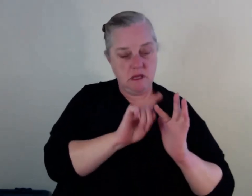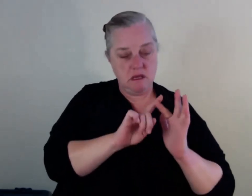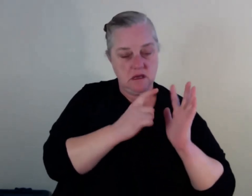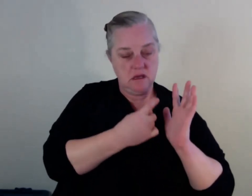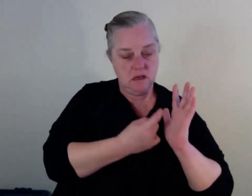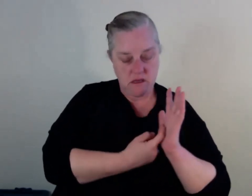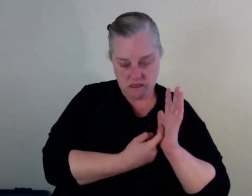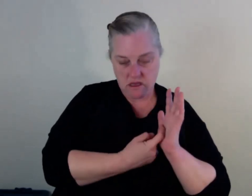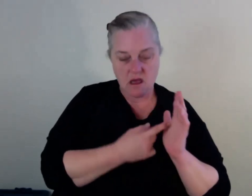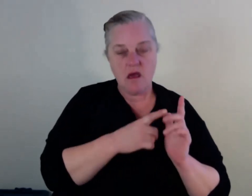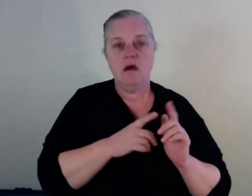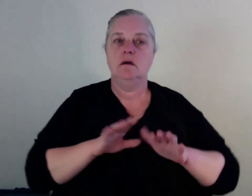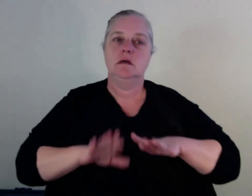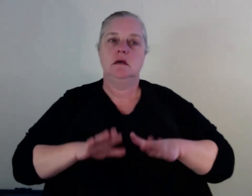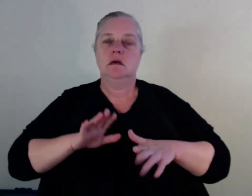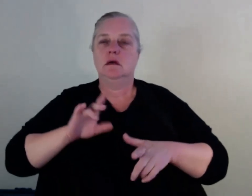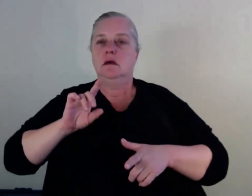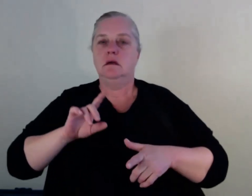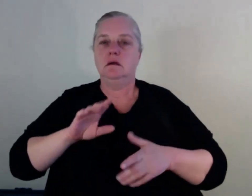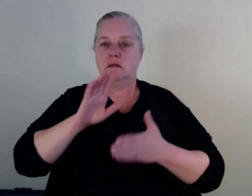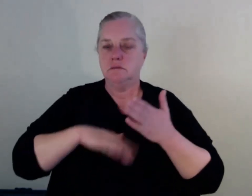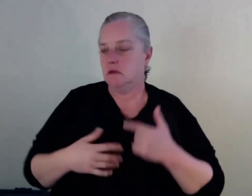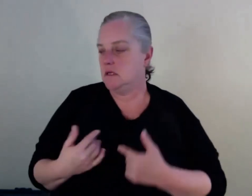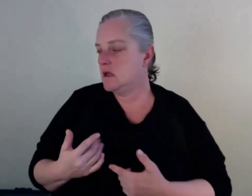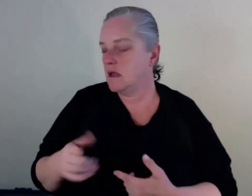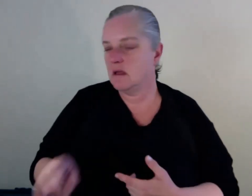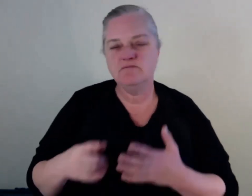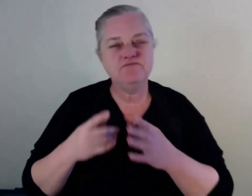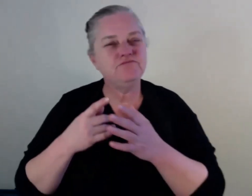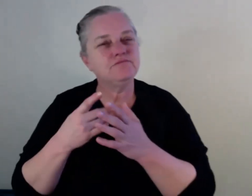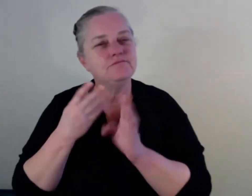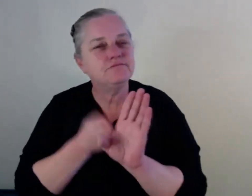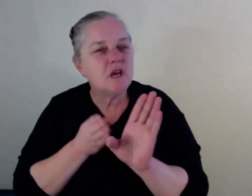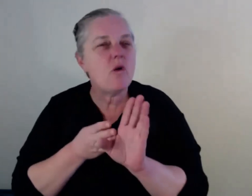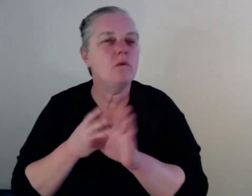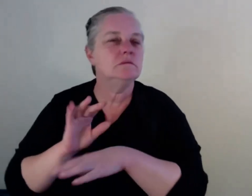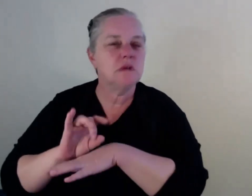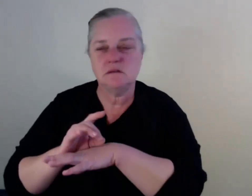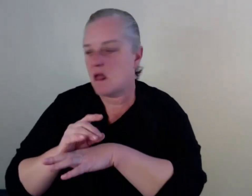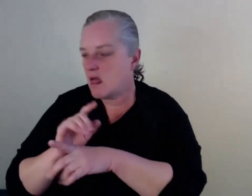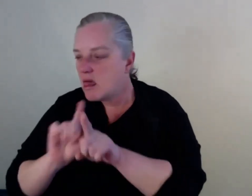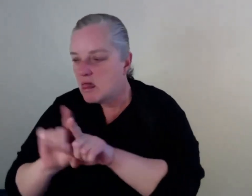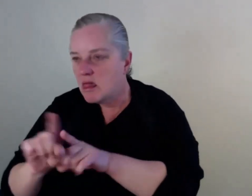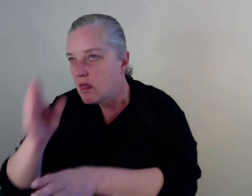Which is going to be very good for people with lived experience to have jobs like I do with Daymac. We're working on a new project